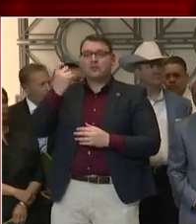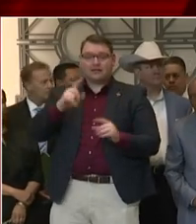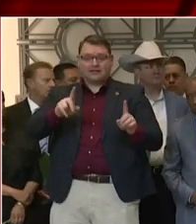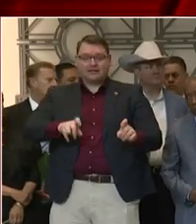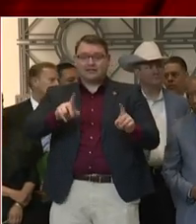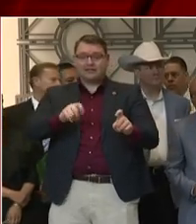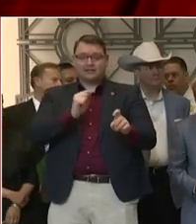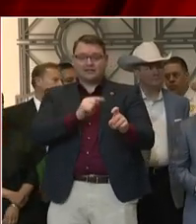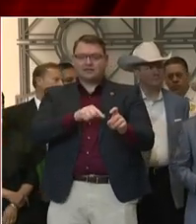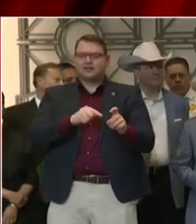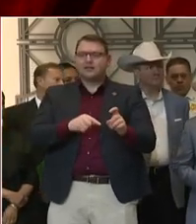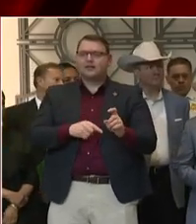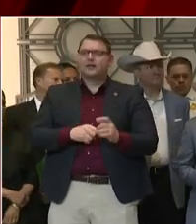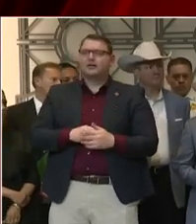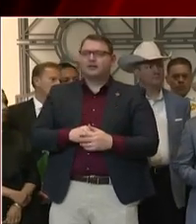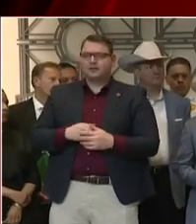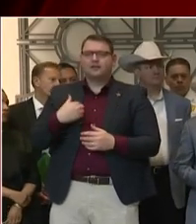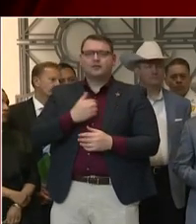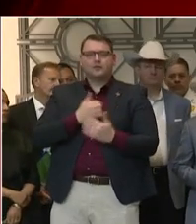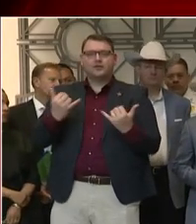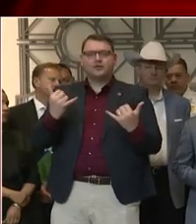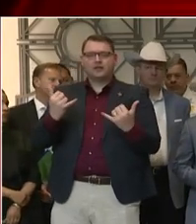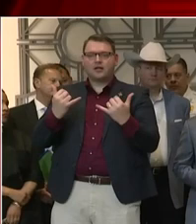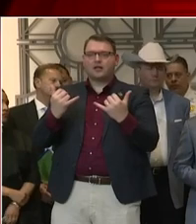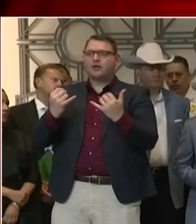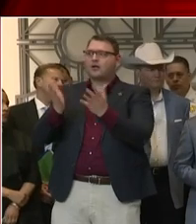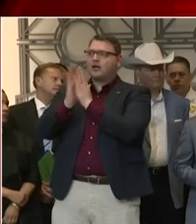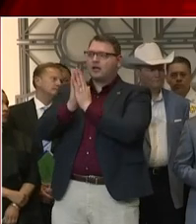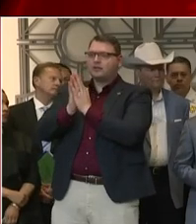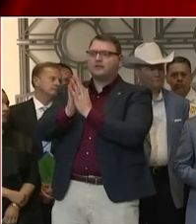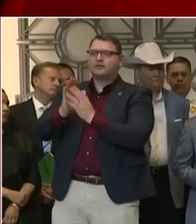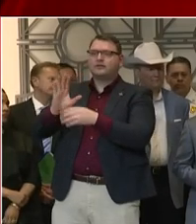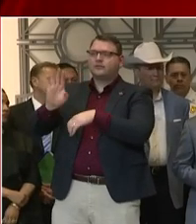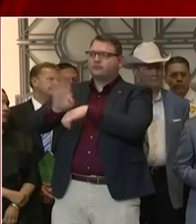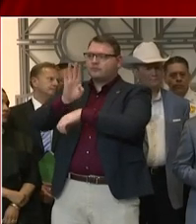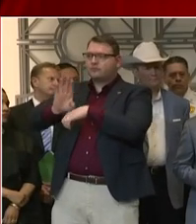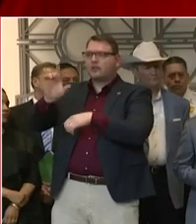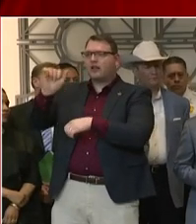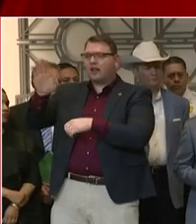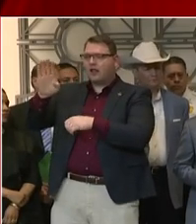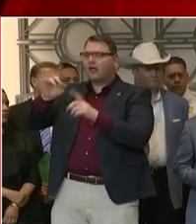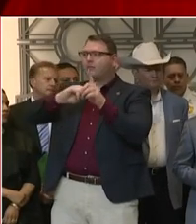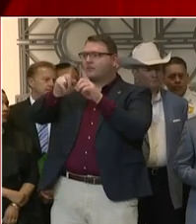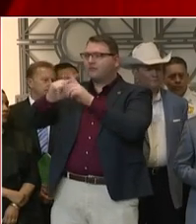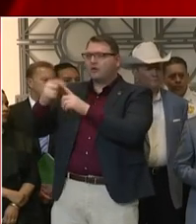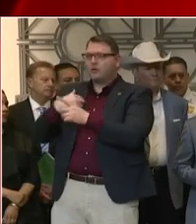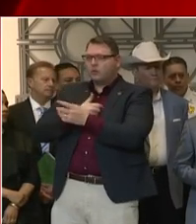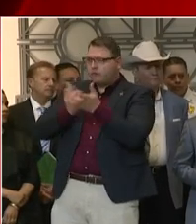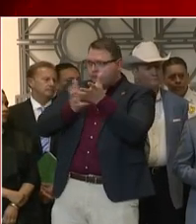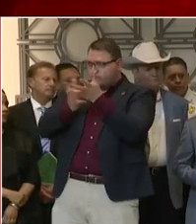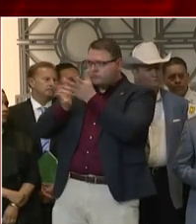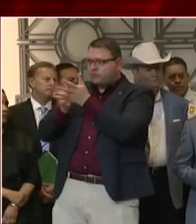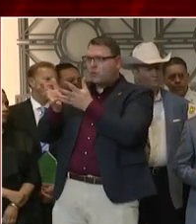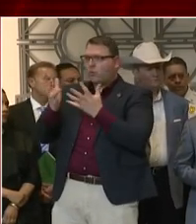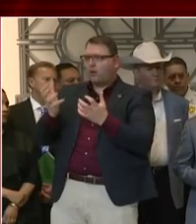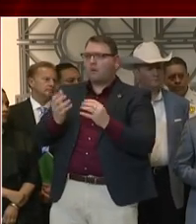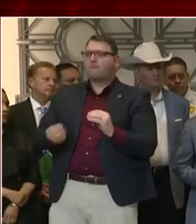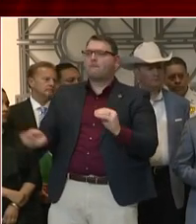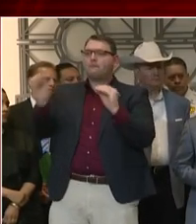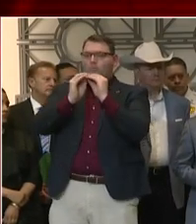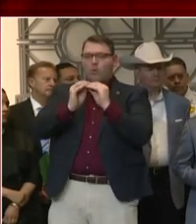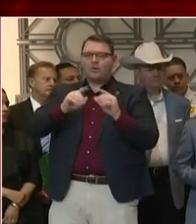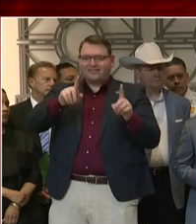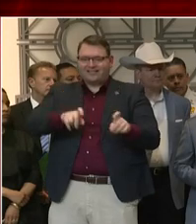We're working with the hospitals. We're working with the commercial industry, laboratory testing industry. And that capacity is growing. But an important thing for people to